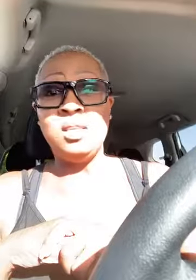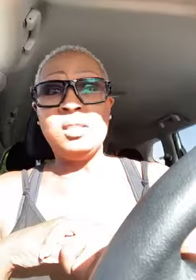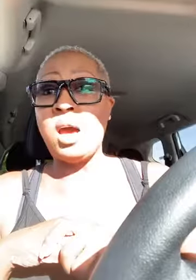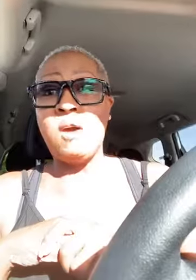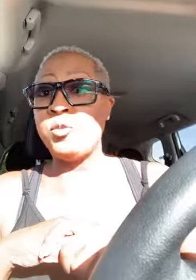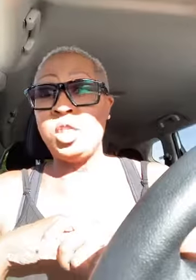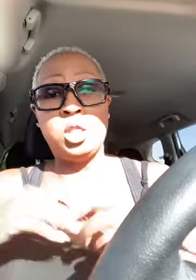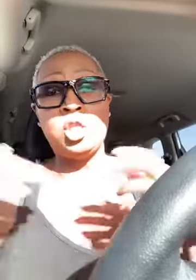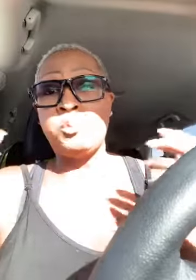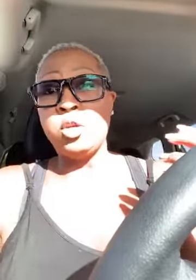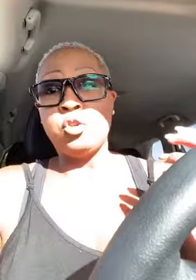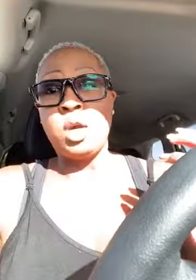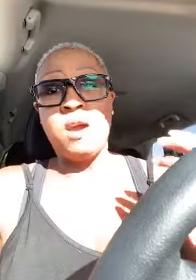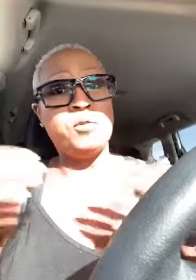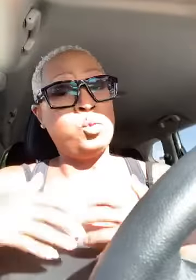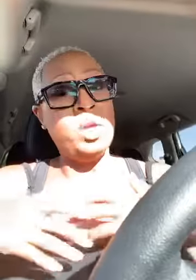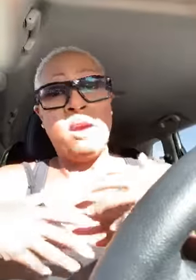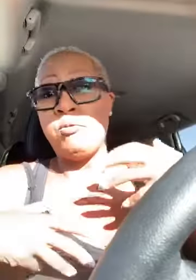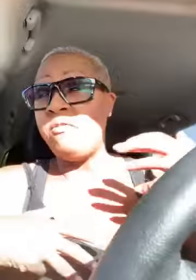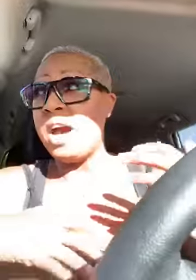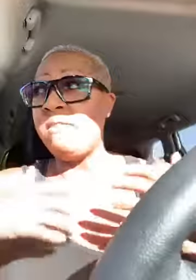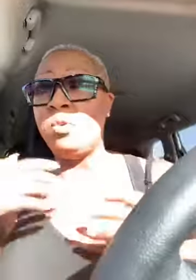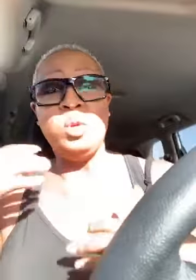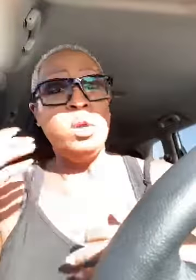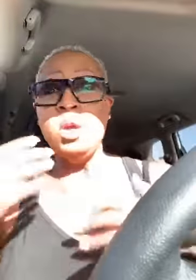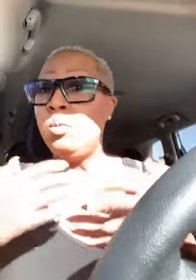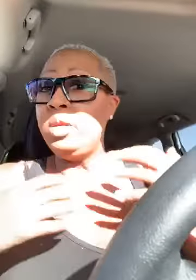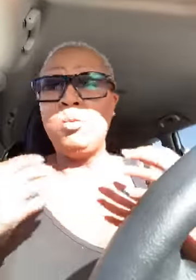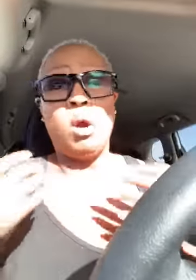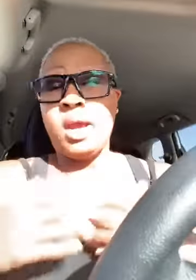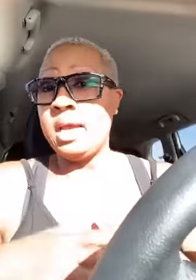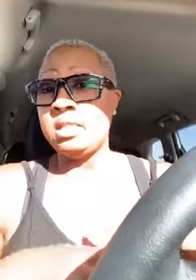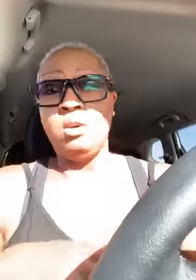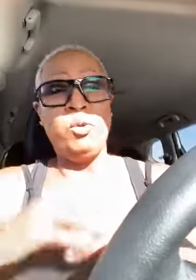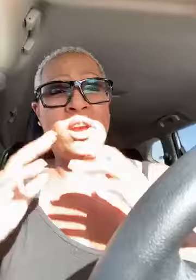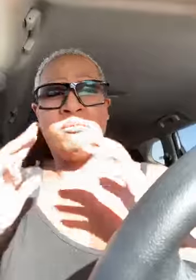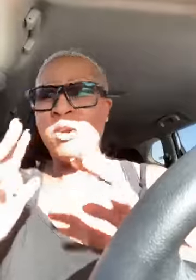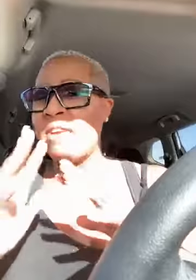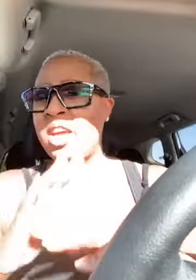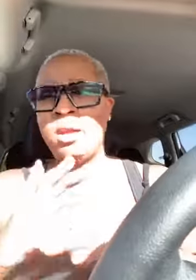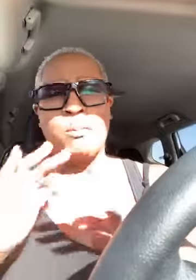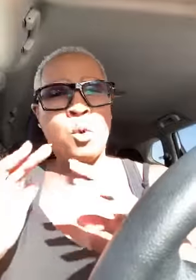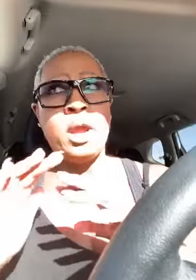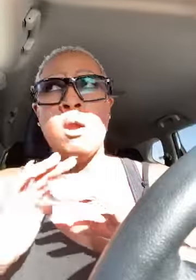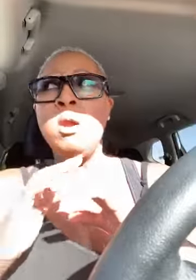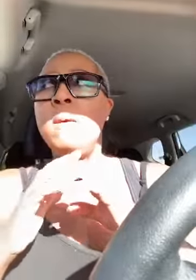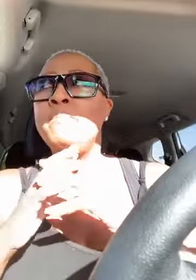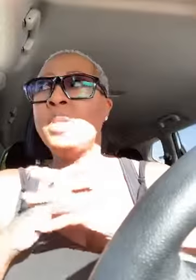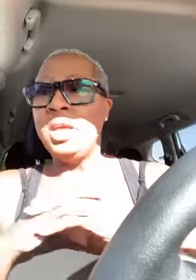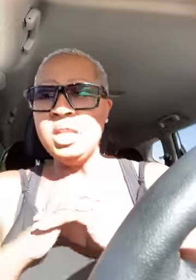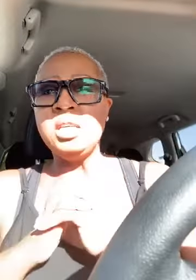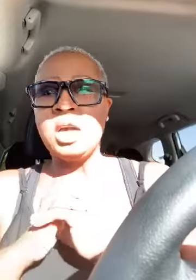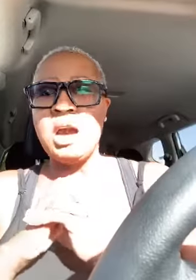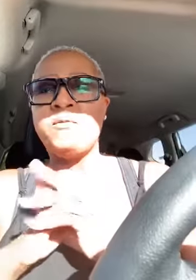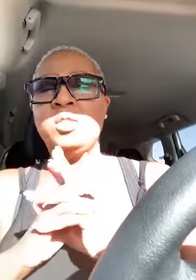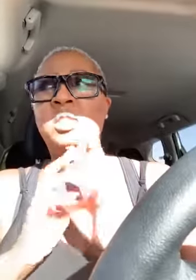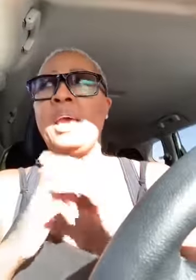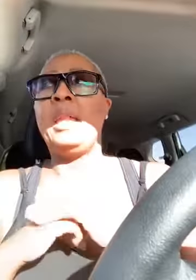this conference it's a spiritual conference we have revival we we do all kind of stuff we have 5 a.m. prayer it is a conference that